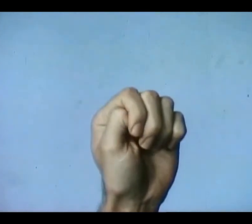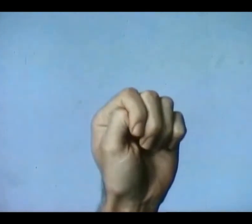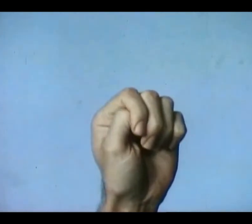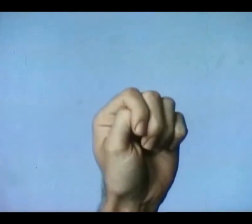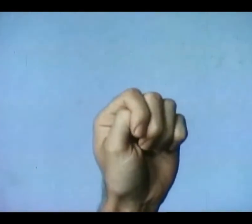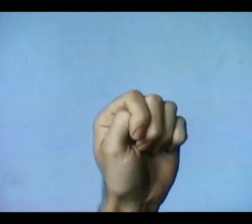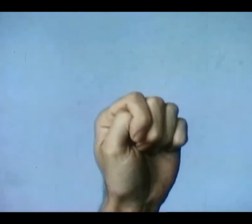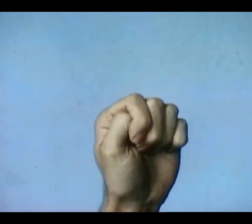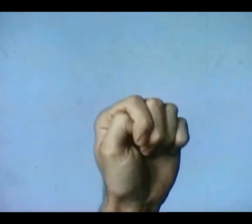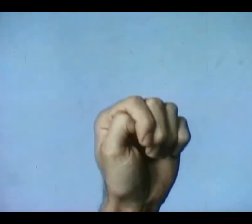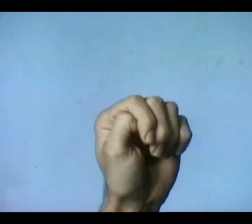quite dejected